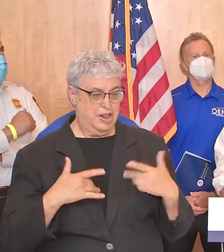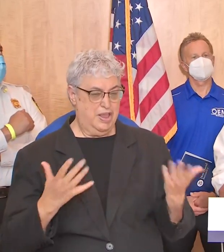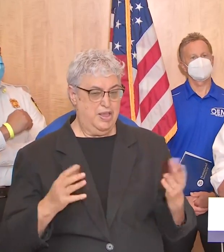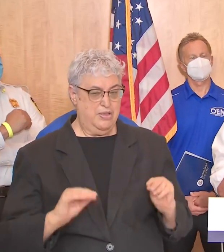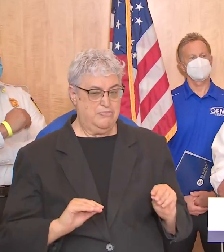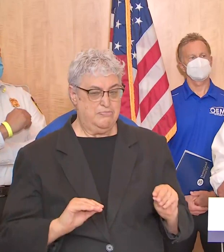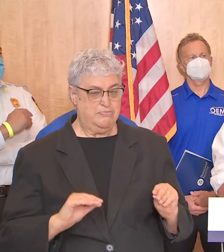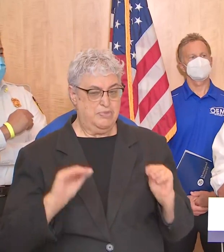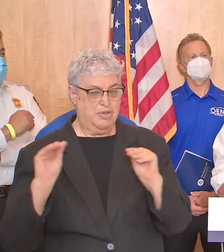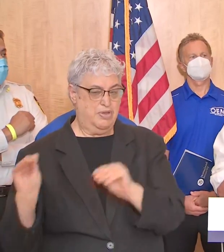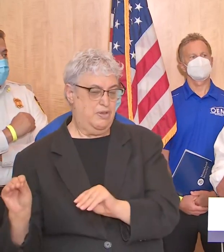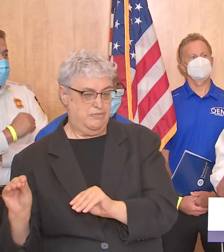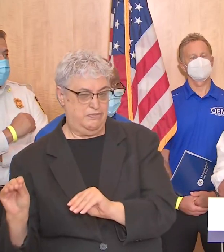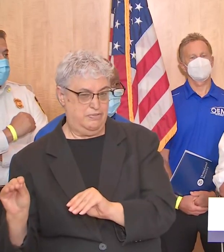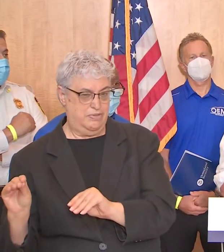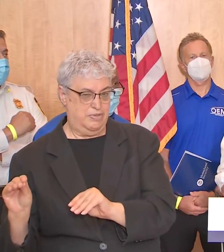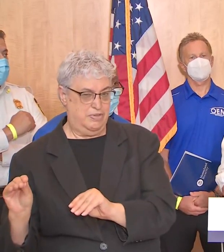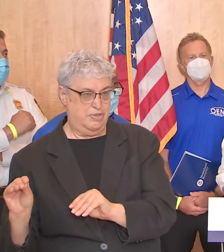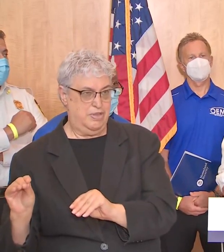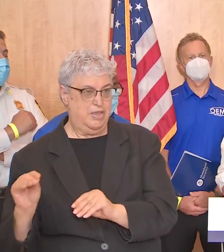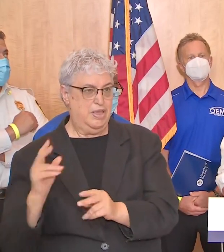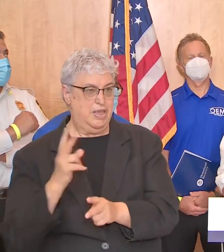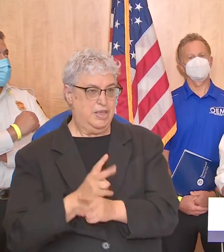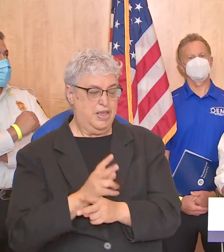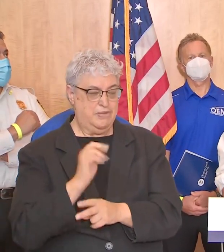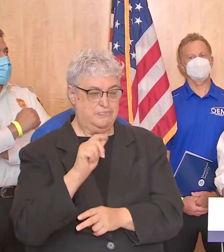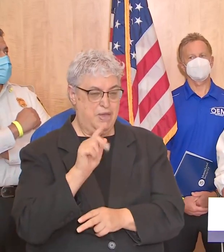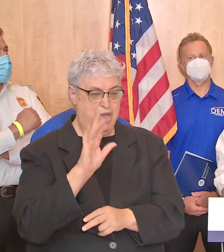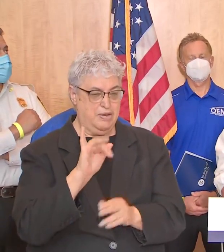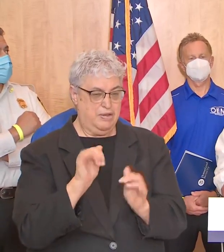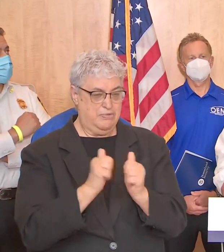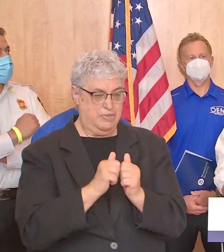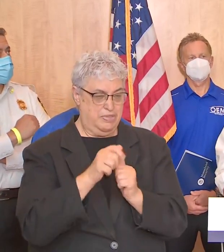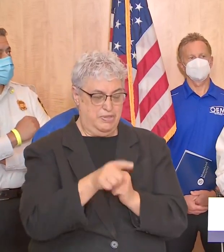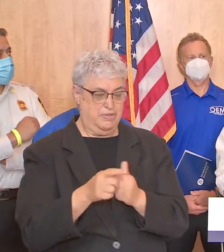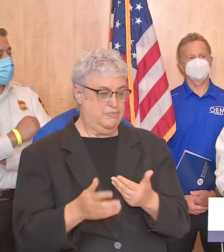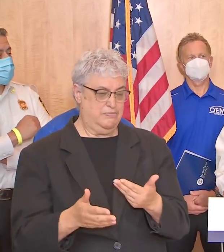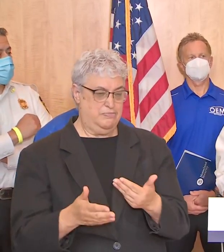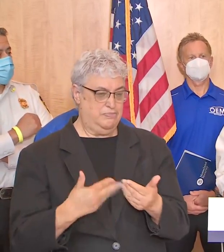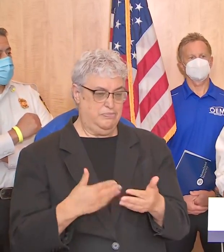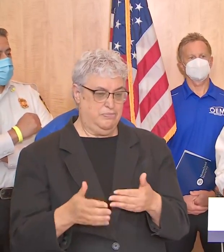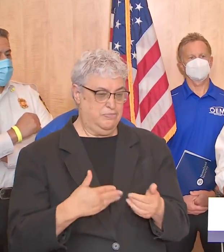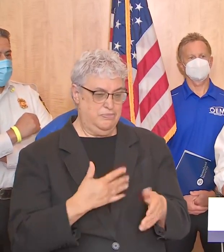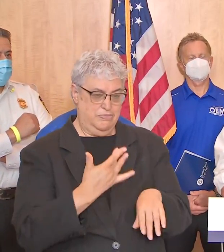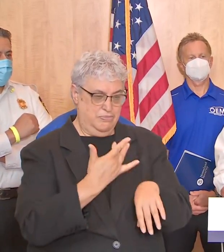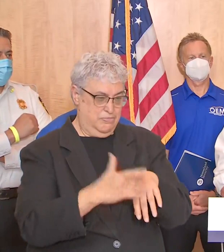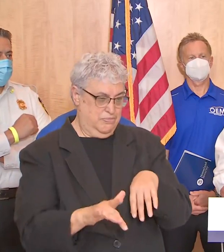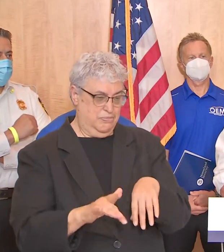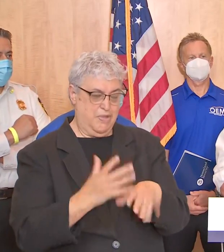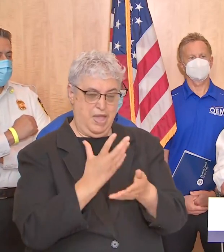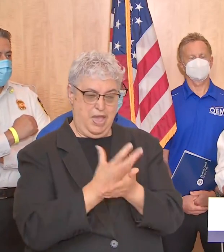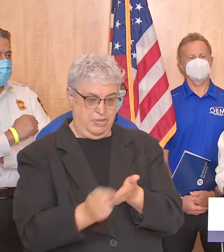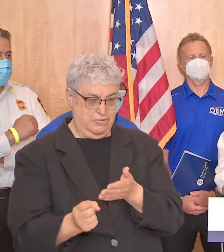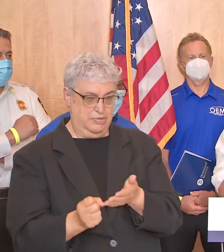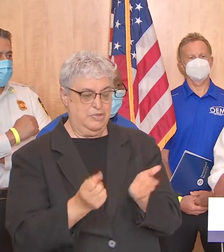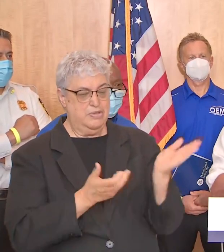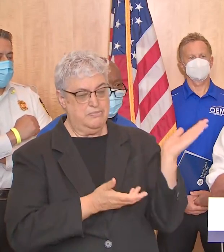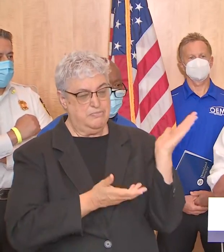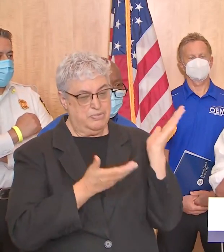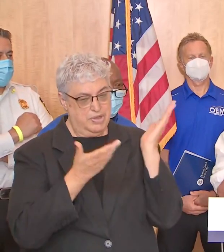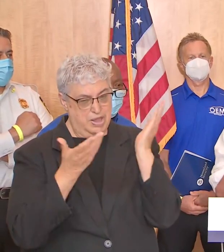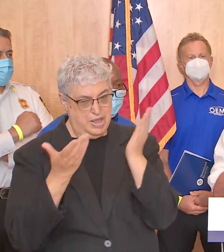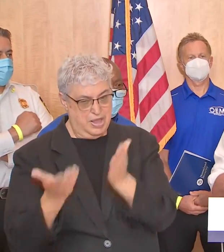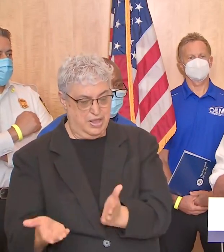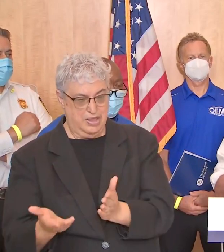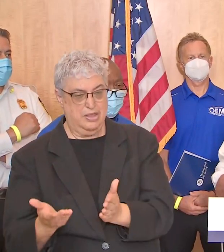to move remember to keep your batteries with you even if they are uh empty if they've burned out bring them with you